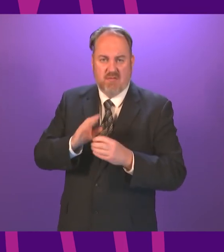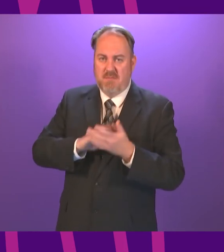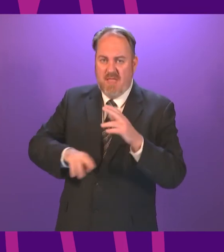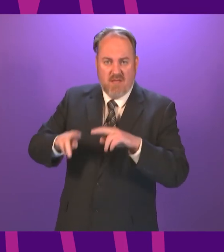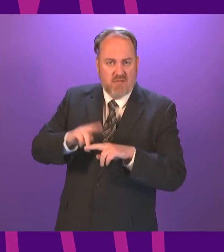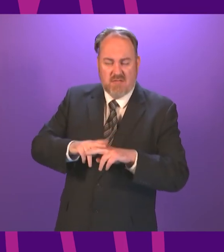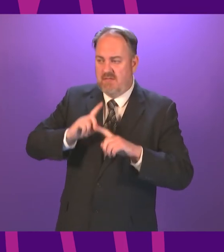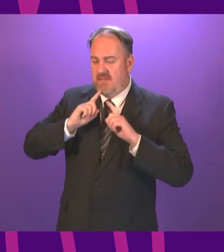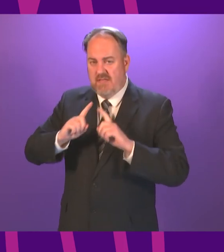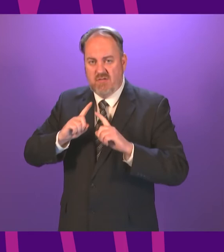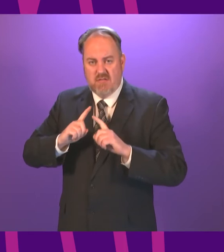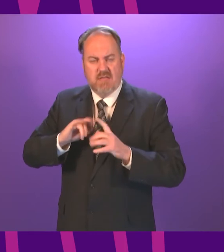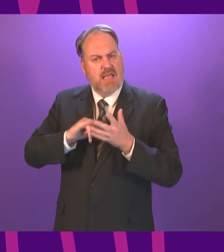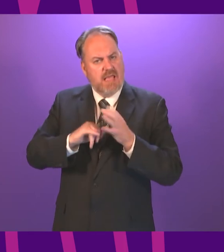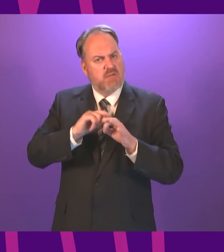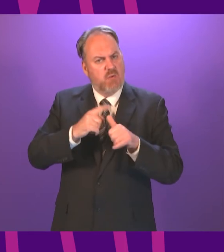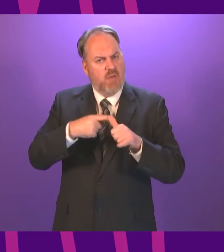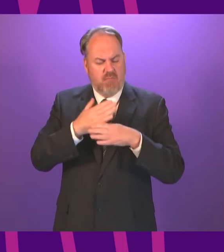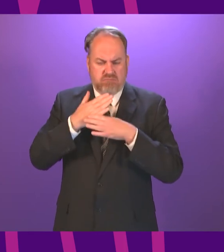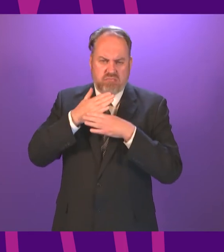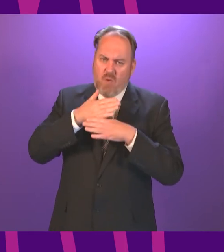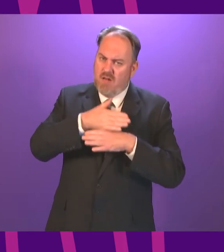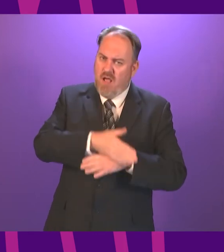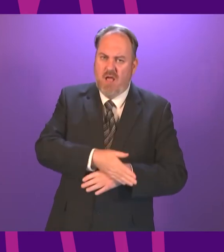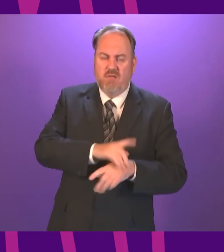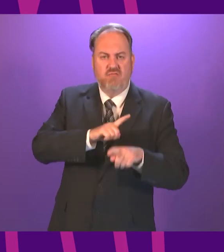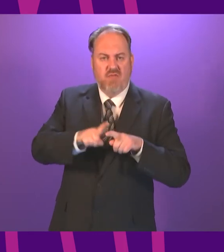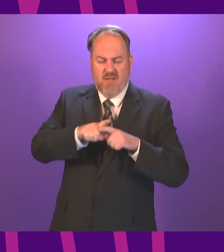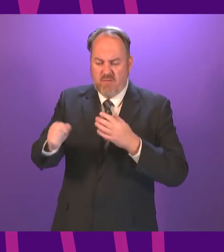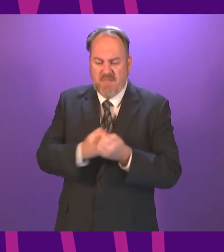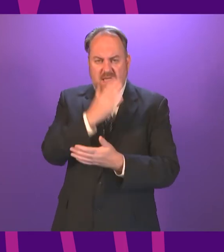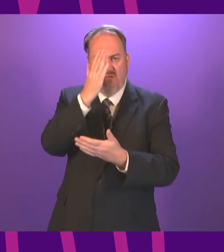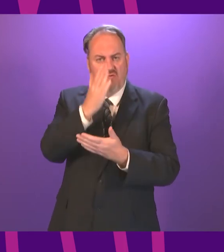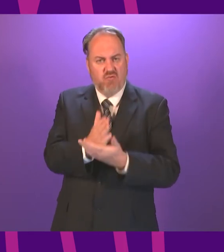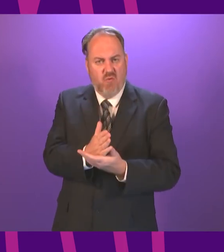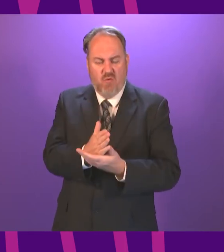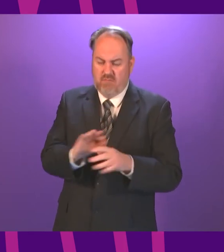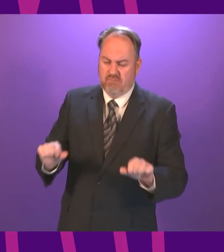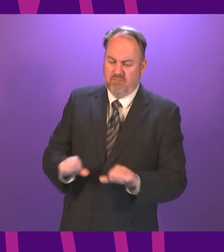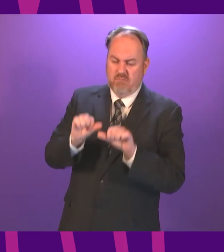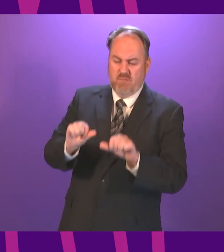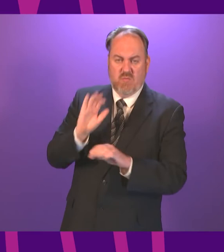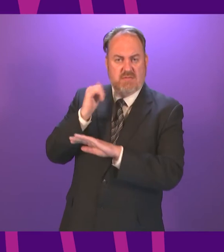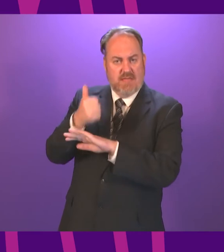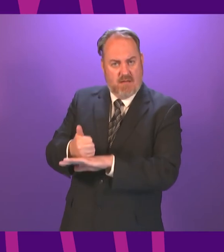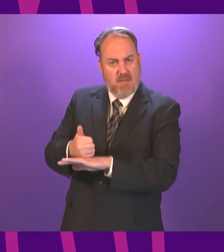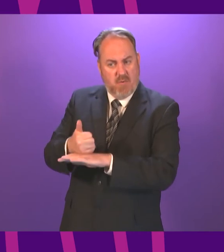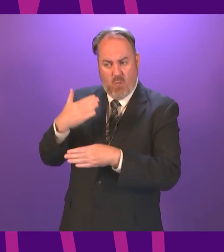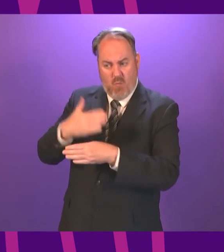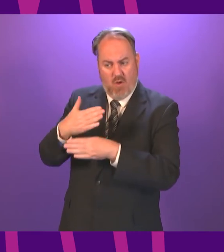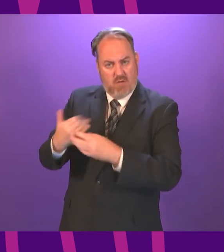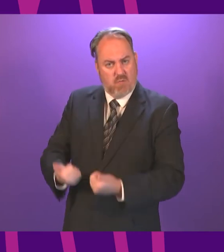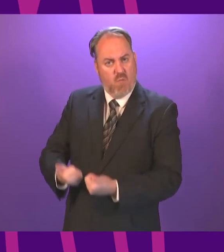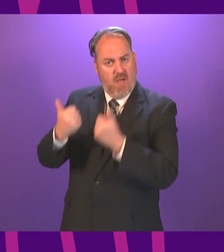this. I think the SQA have worked very hard to ensure that what is in place is fit for purpose